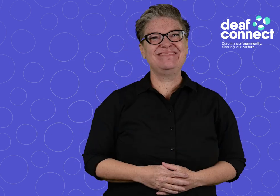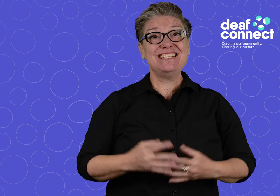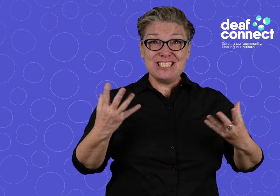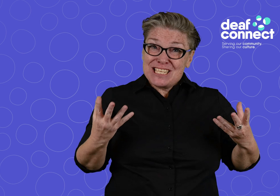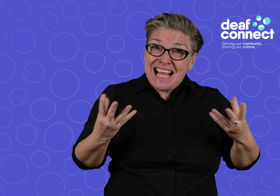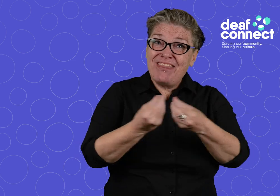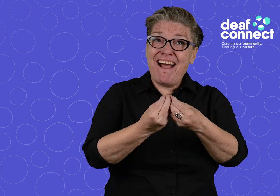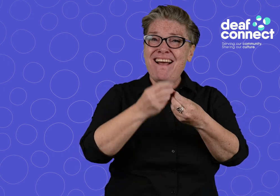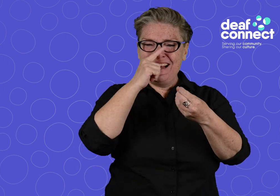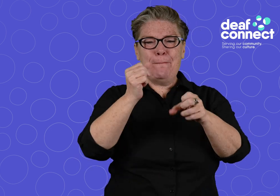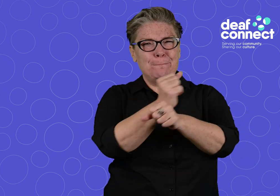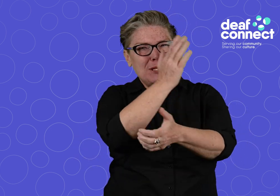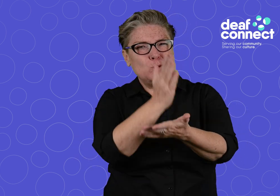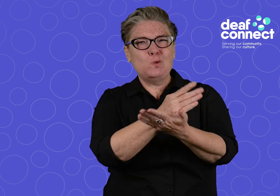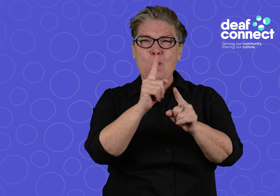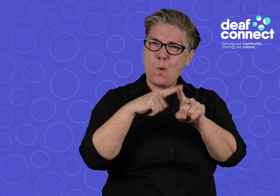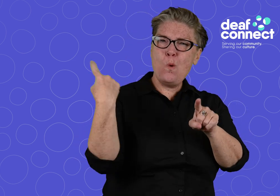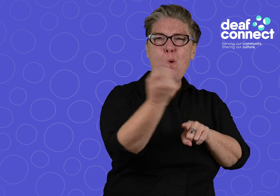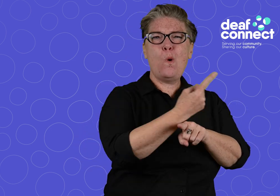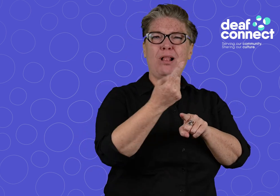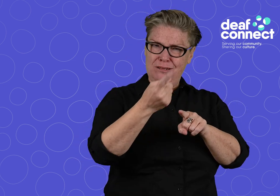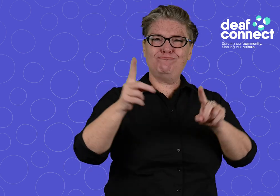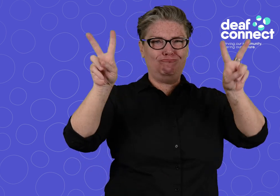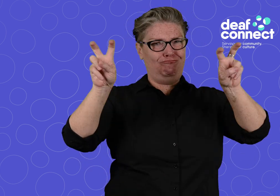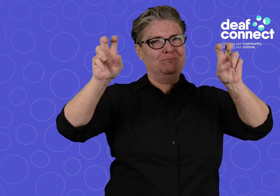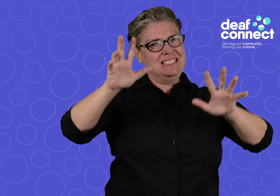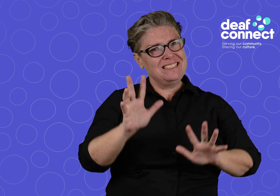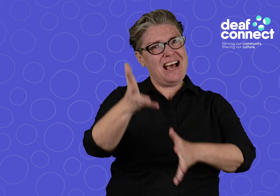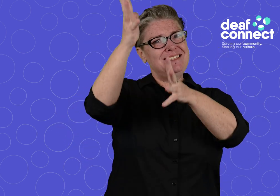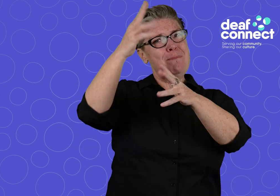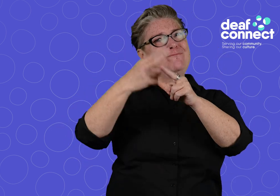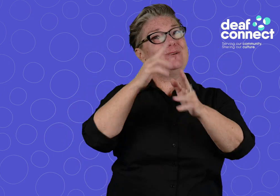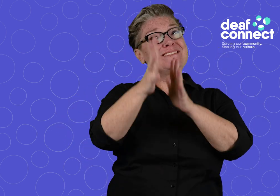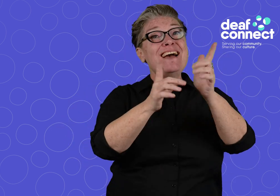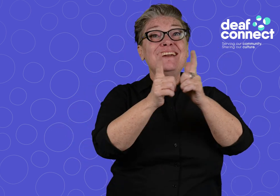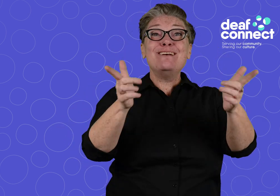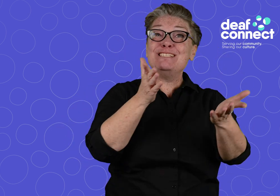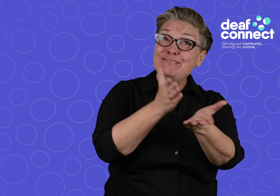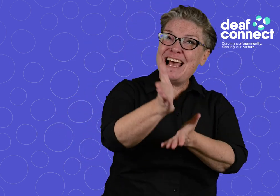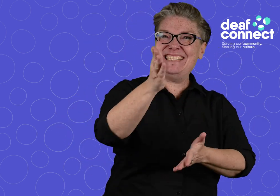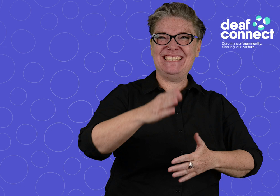Together, we can ensure everyone is signed up for sign language rights. ...